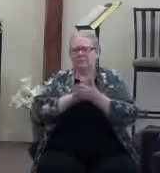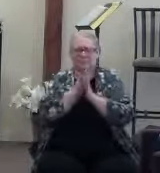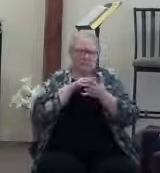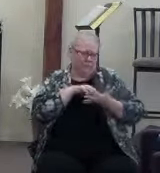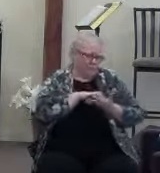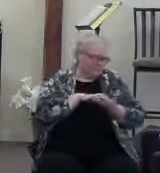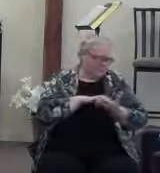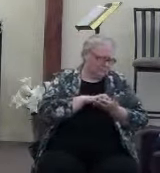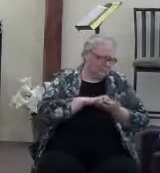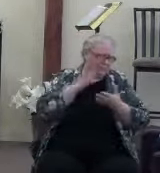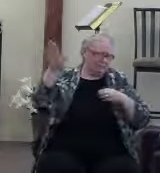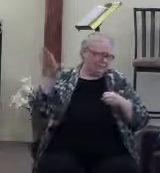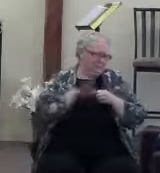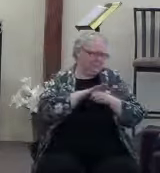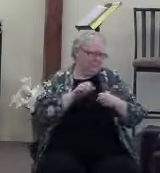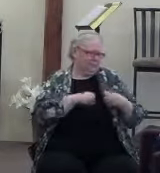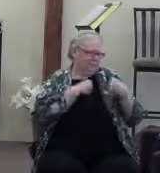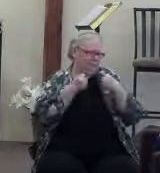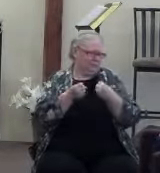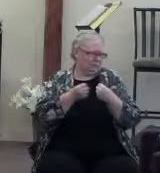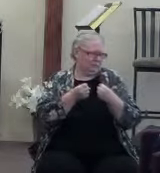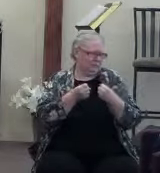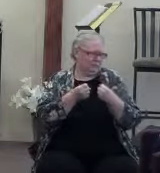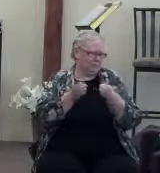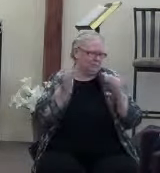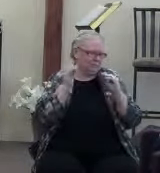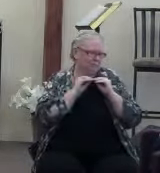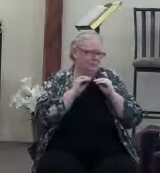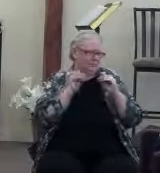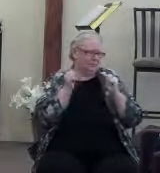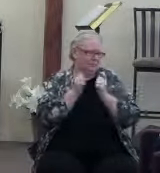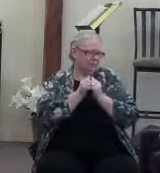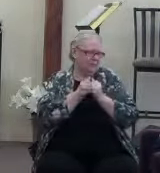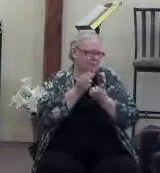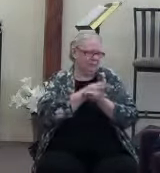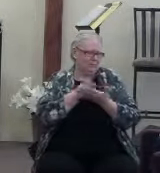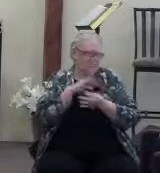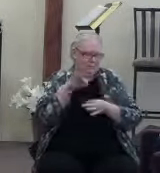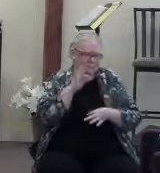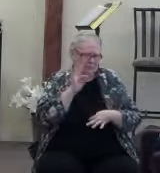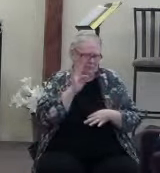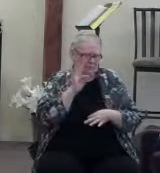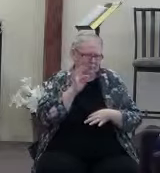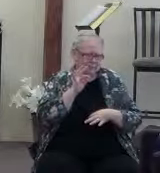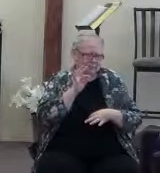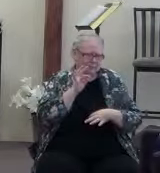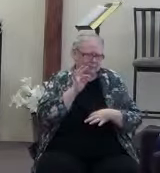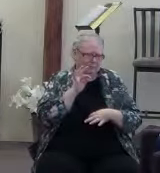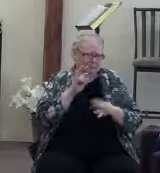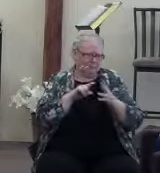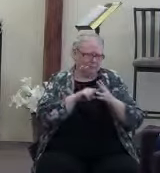them stronger with the Holy Spirit than they've ever been filled before, so they can fan the flame and become stronger